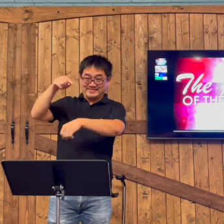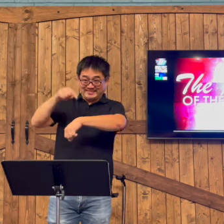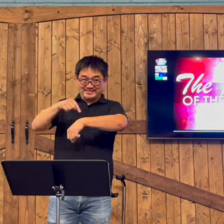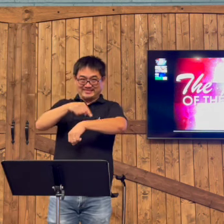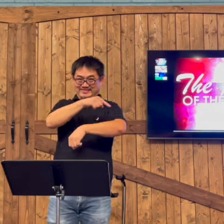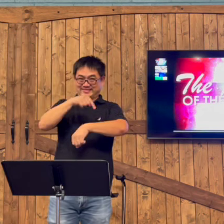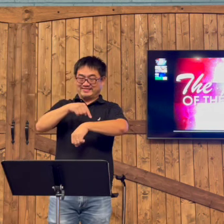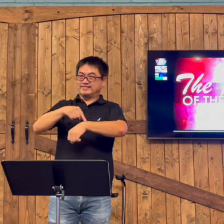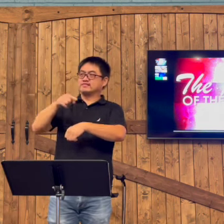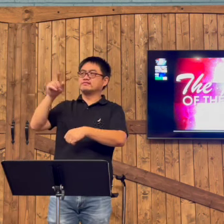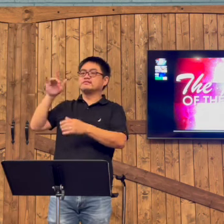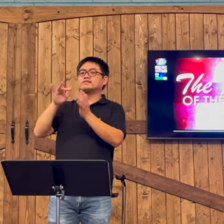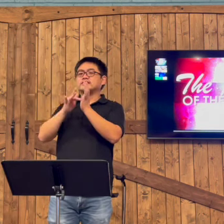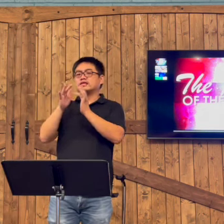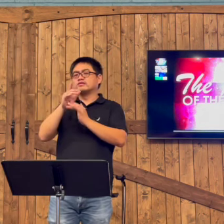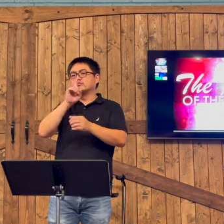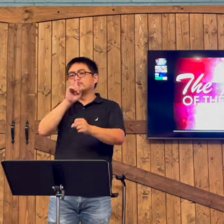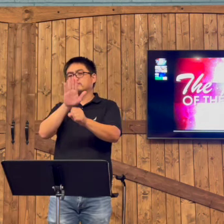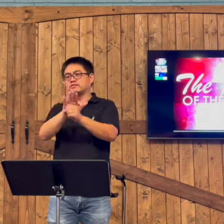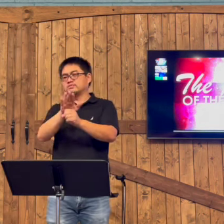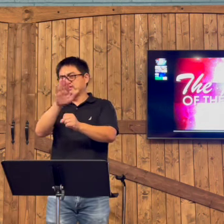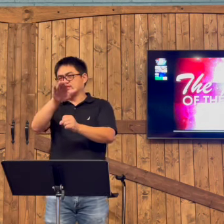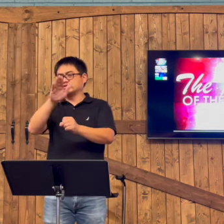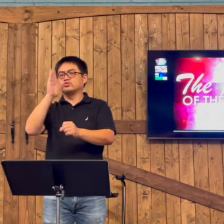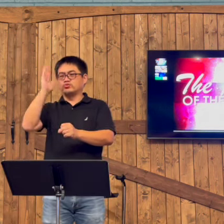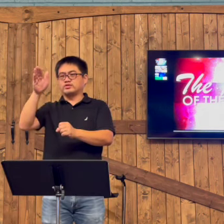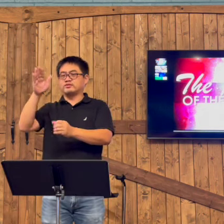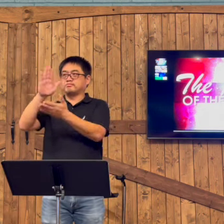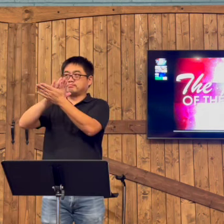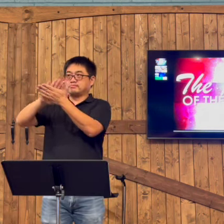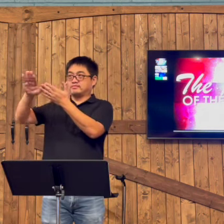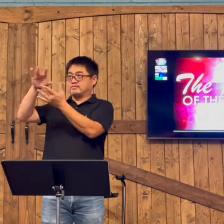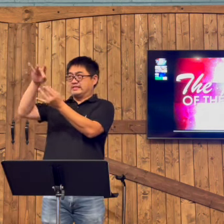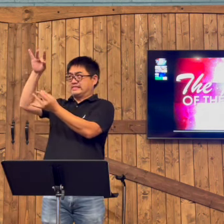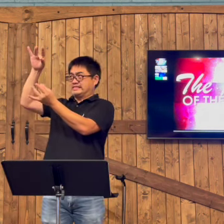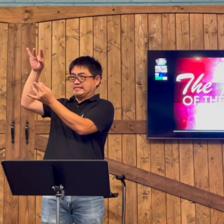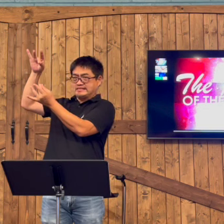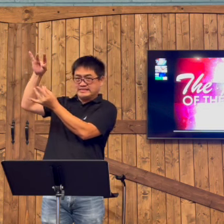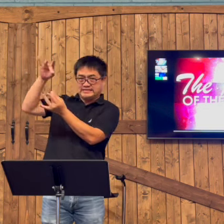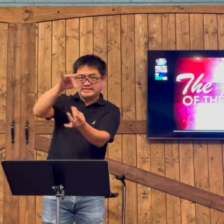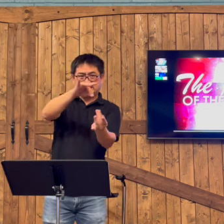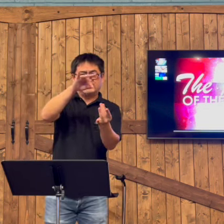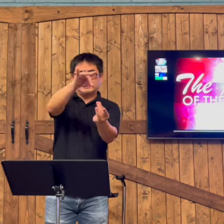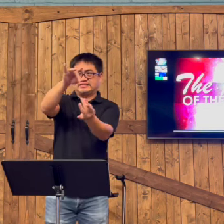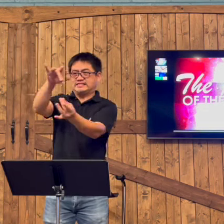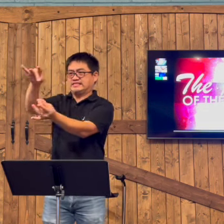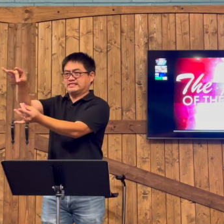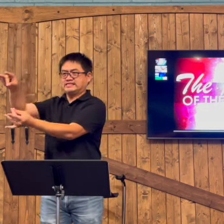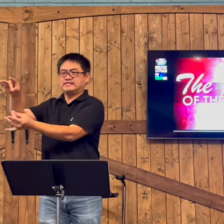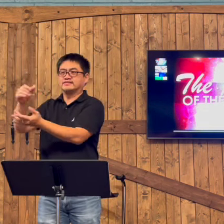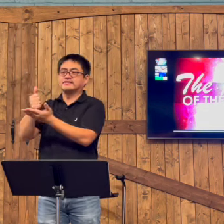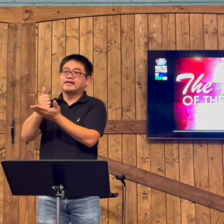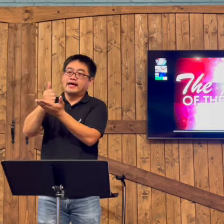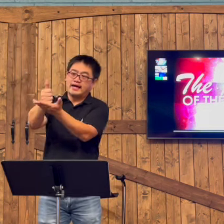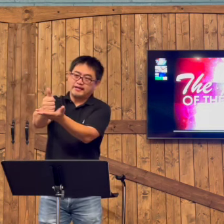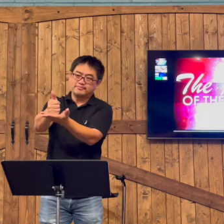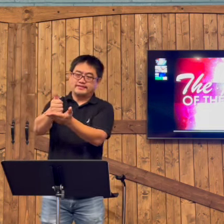God places the Holy Spirit with us. And He promises to give each believer